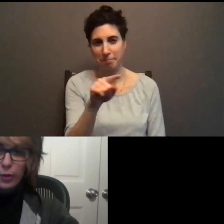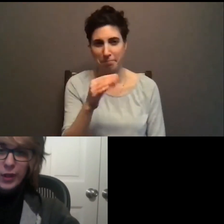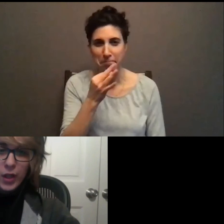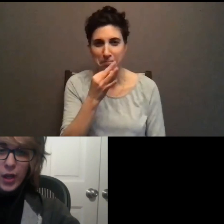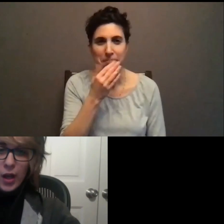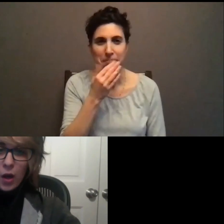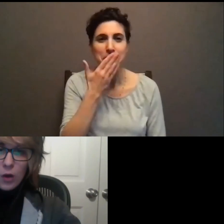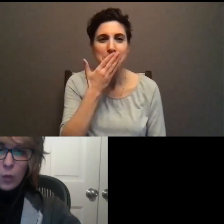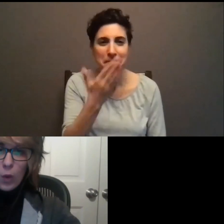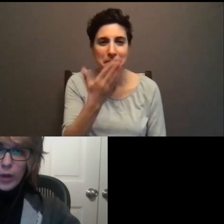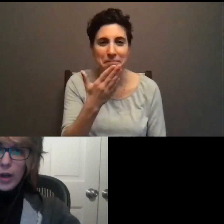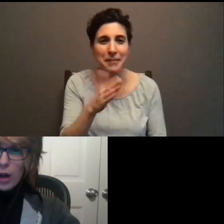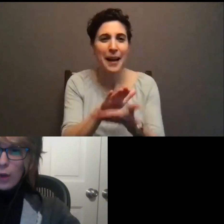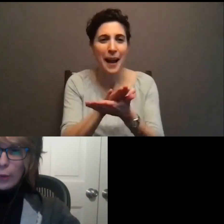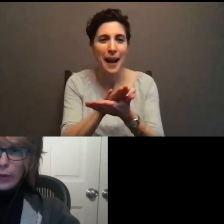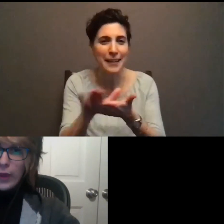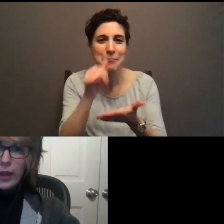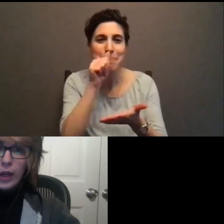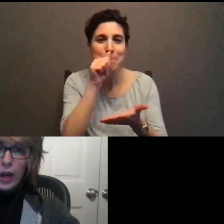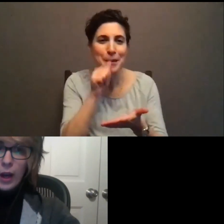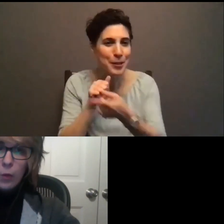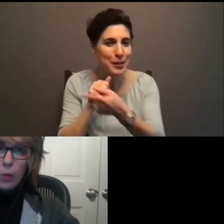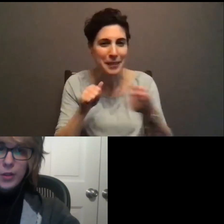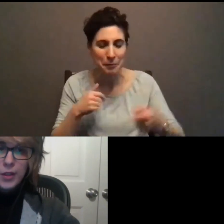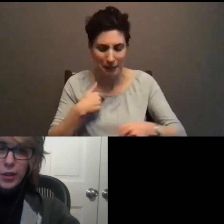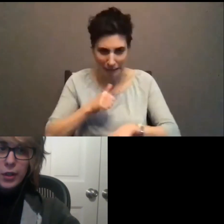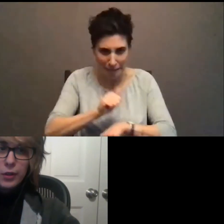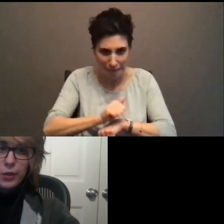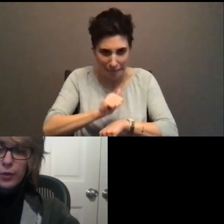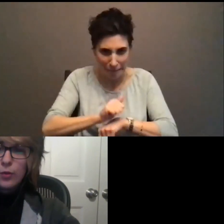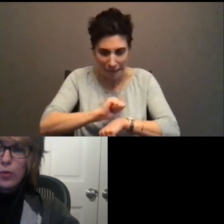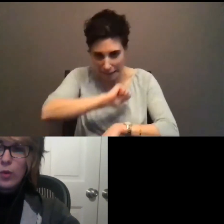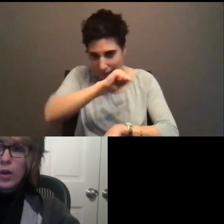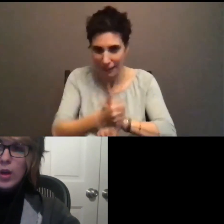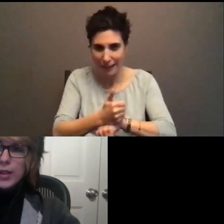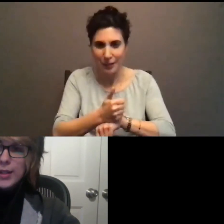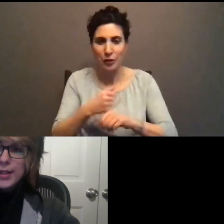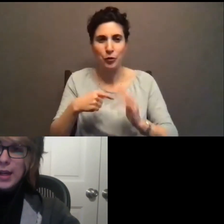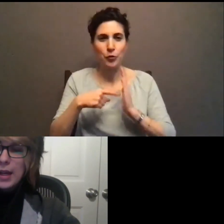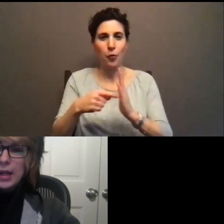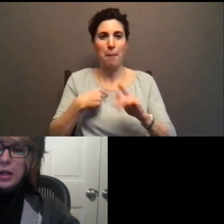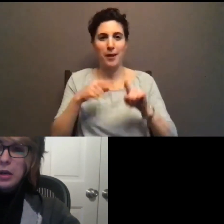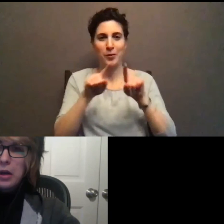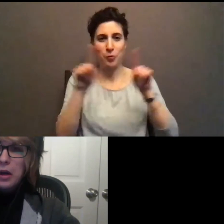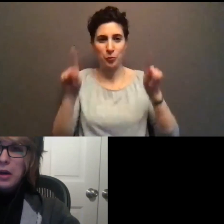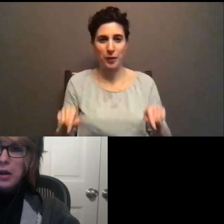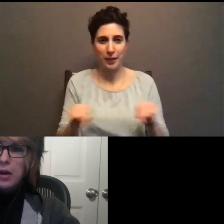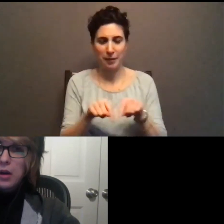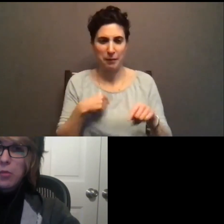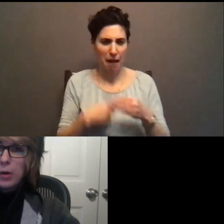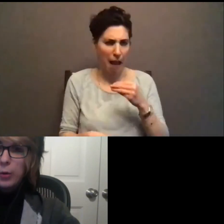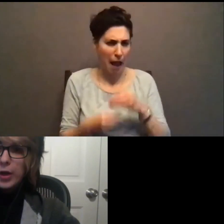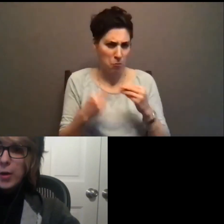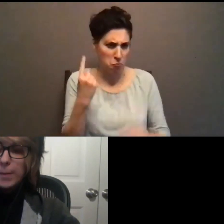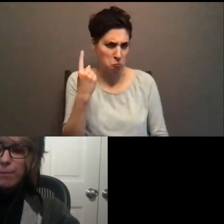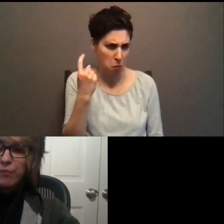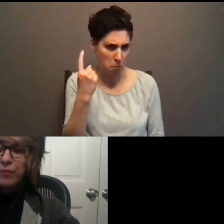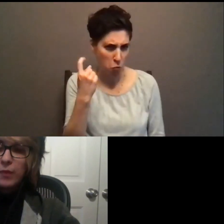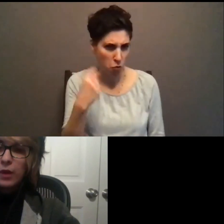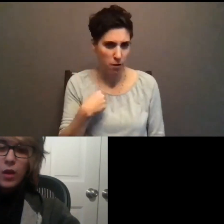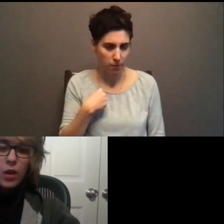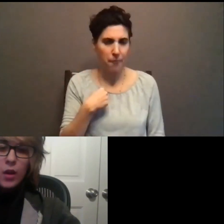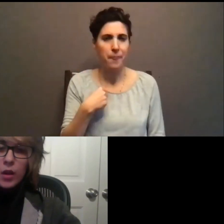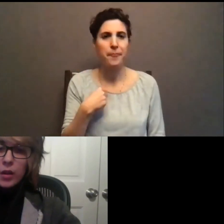this is working. One other thing I wanted to say about, um,